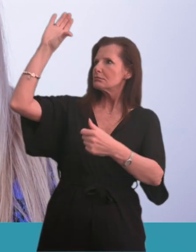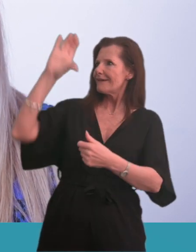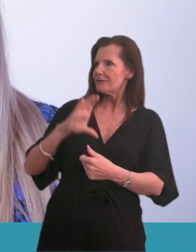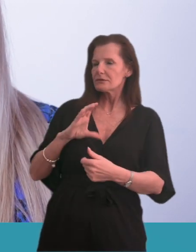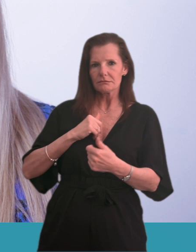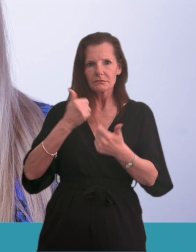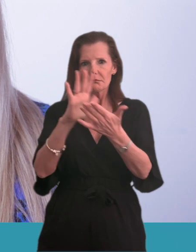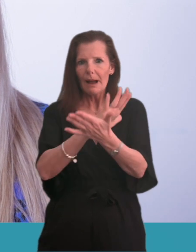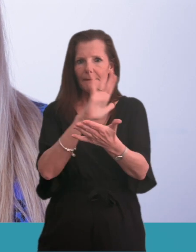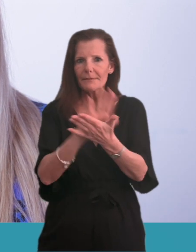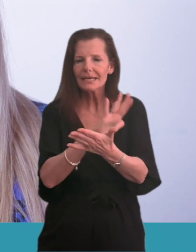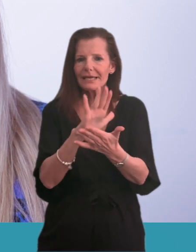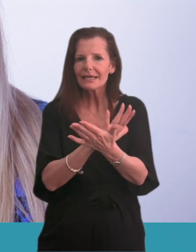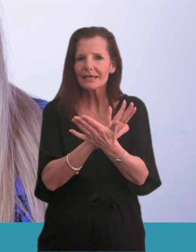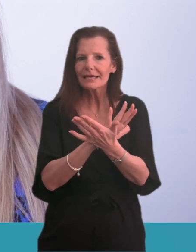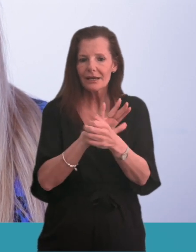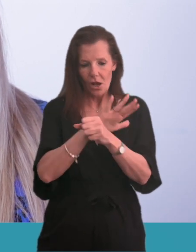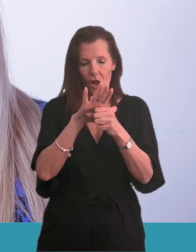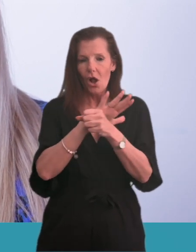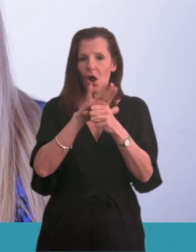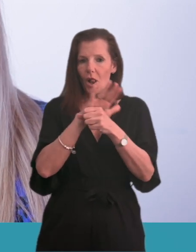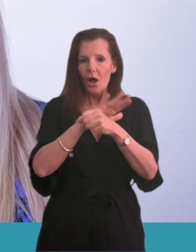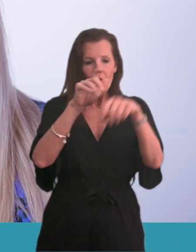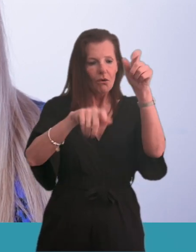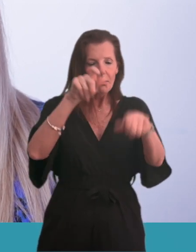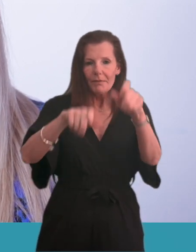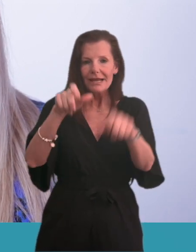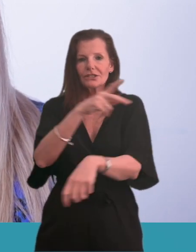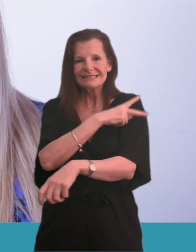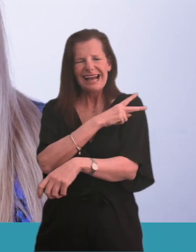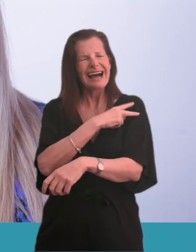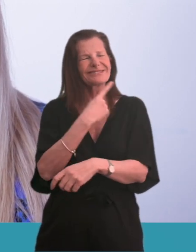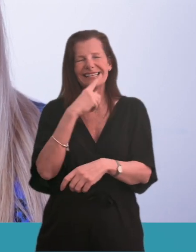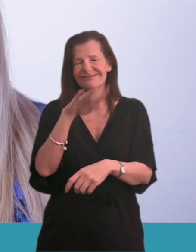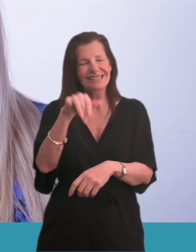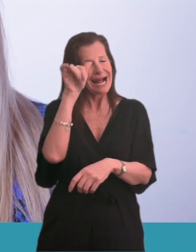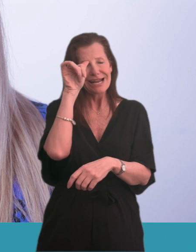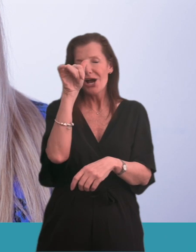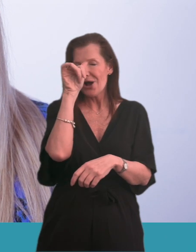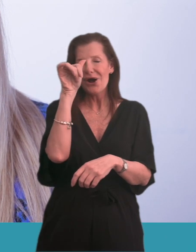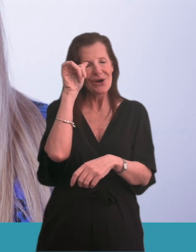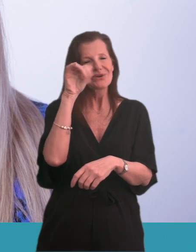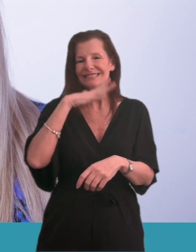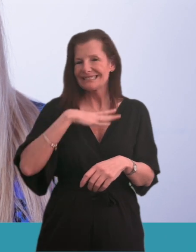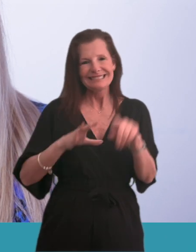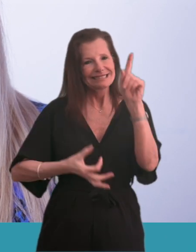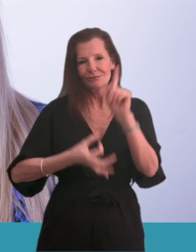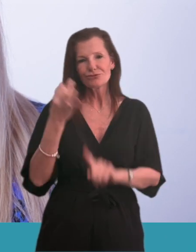hospital facilities. Local people, patients and staff understand the challenges and the need to make things better.